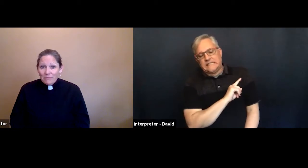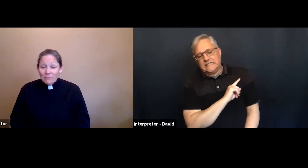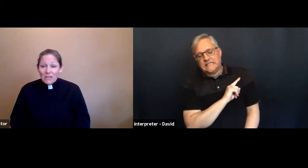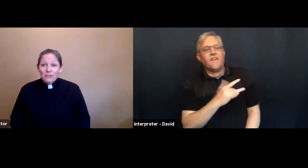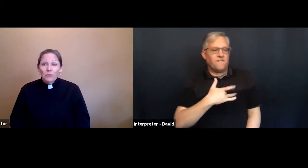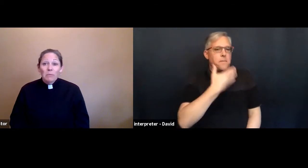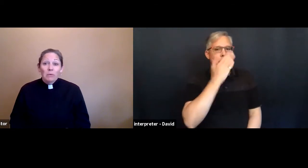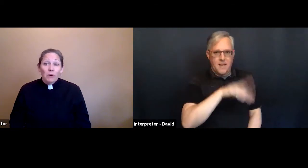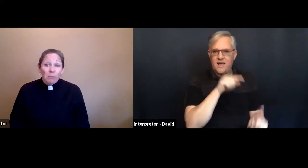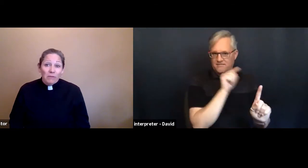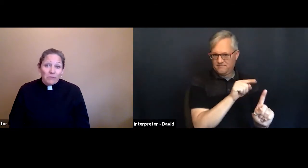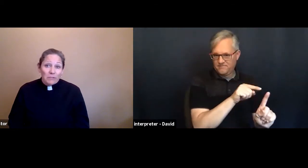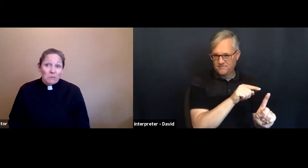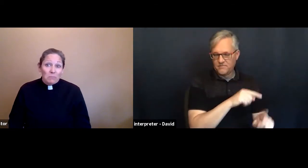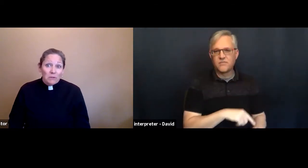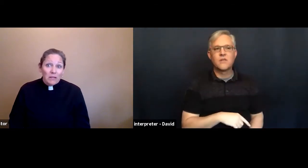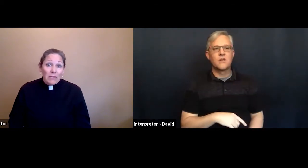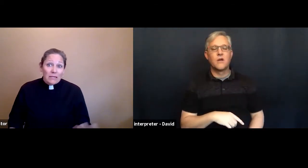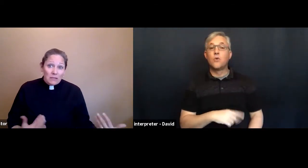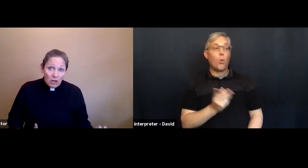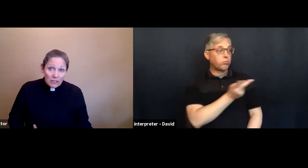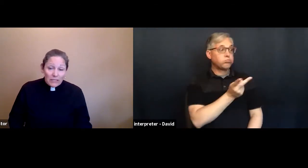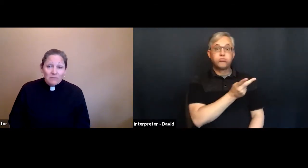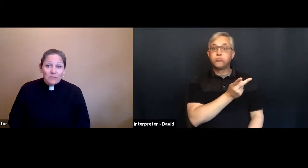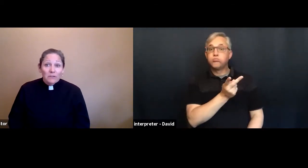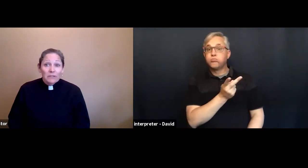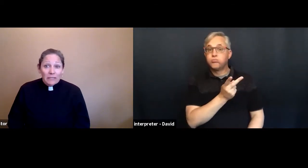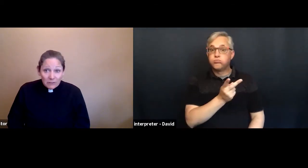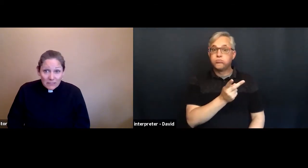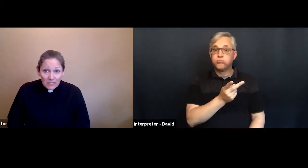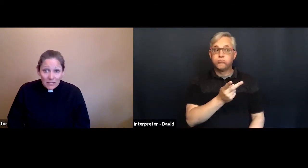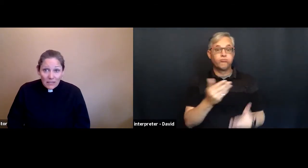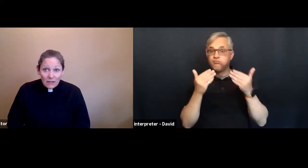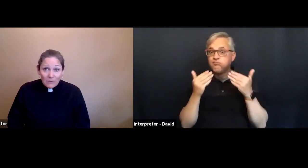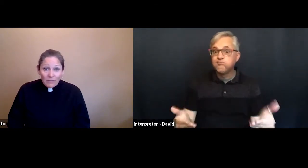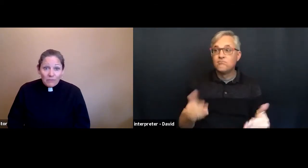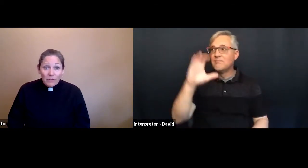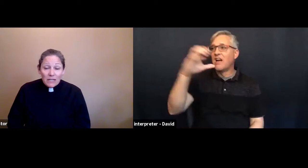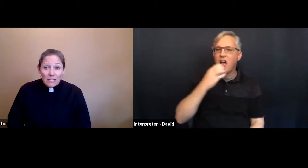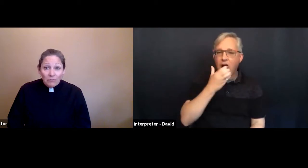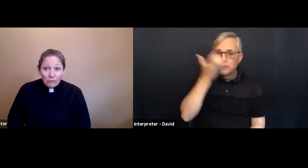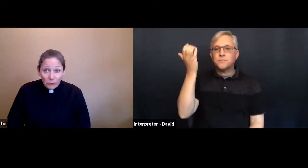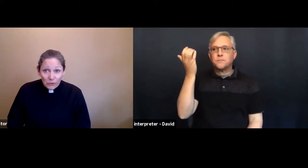So it would have been appropriate for those people in the garden to feel guilty for eating the fruit.